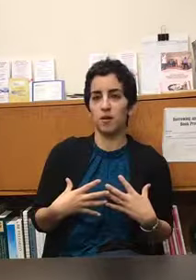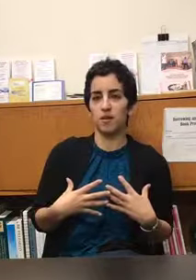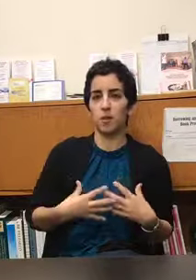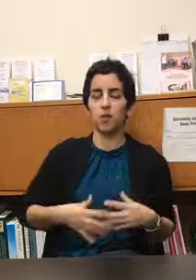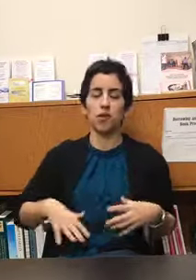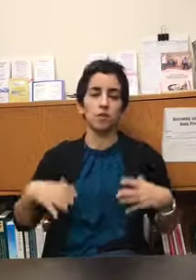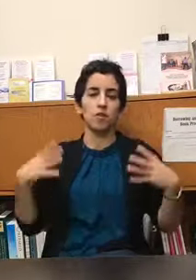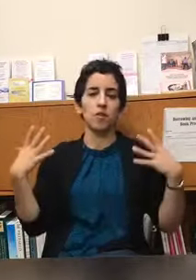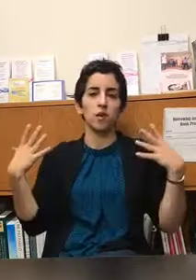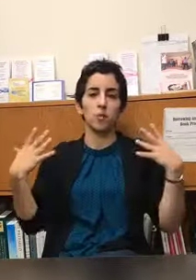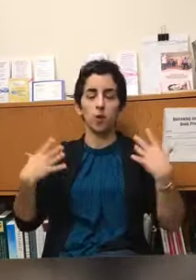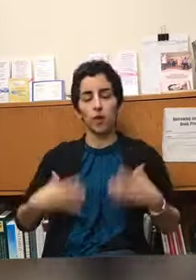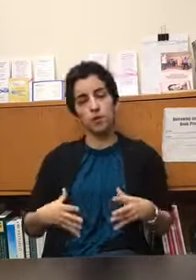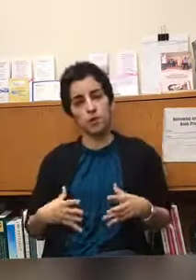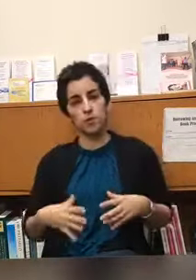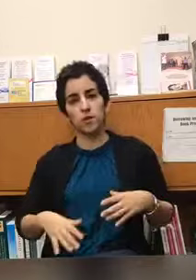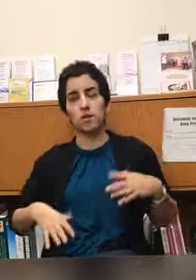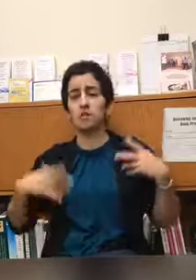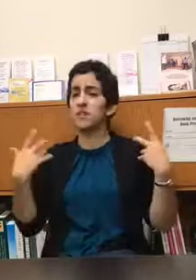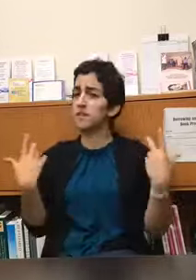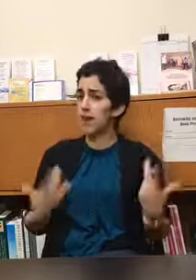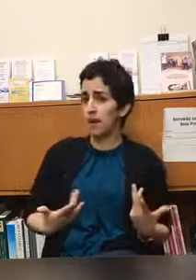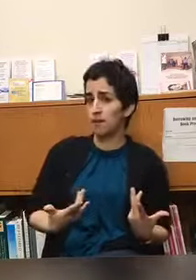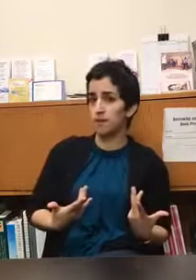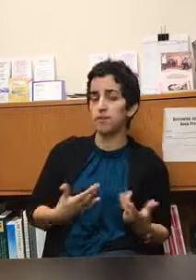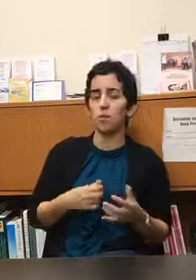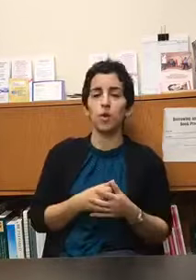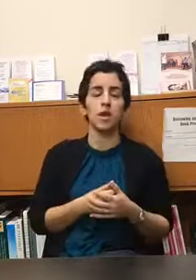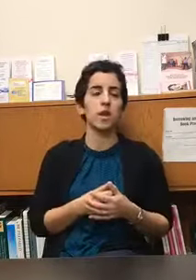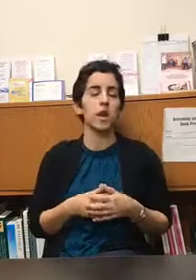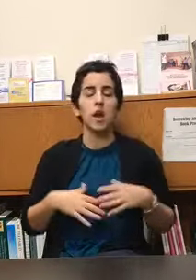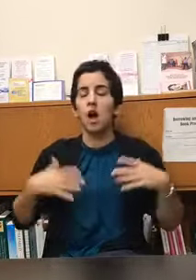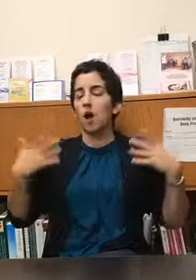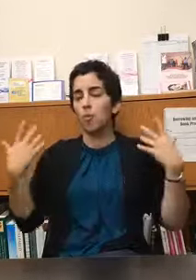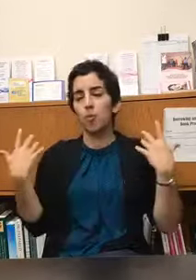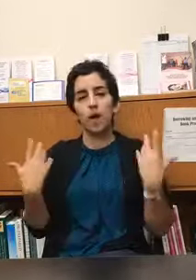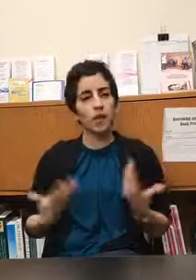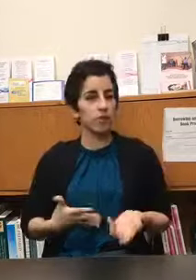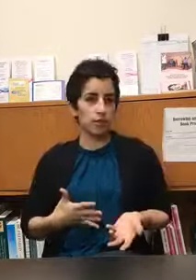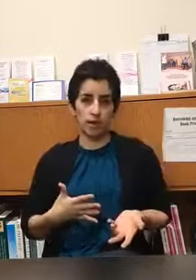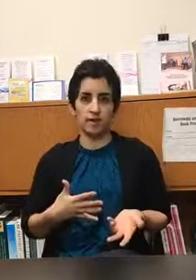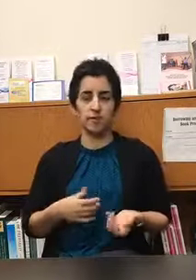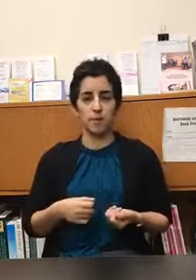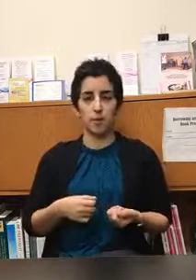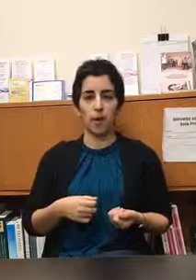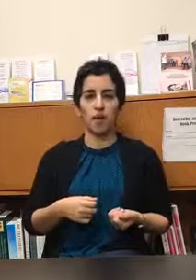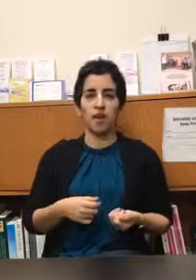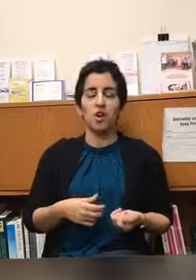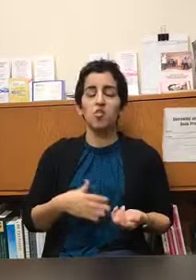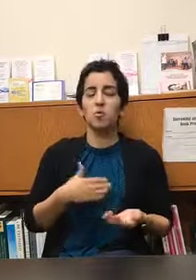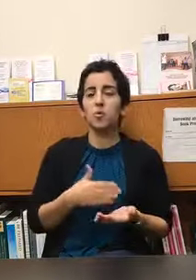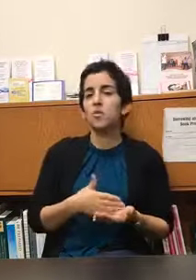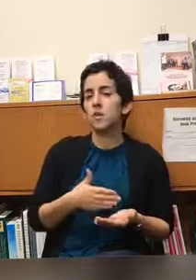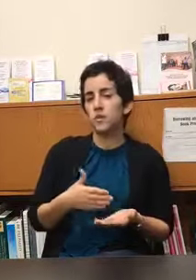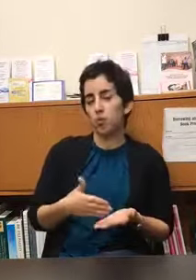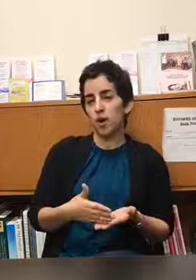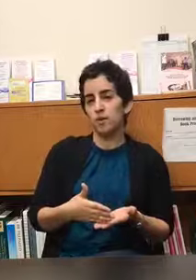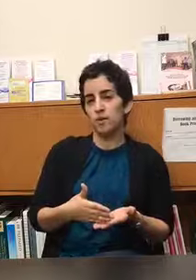whether that's we feel more grounded we start to dance we our breath gets deeper so music is processed